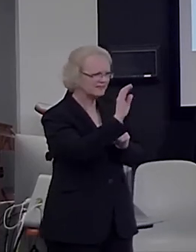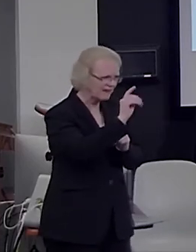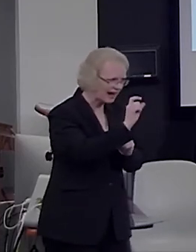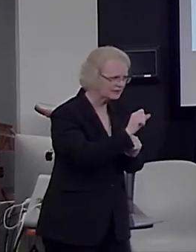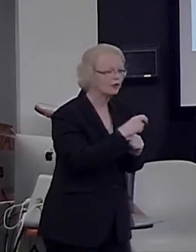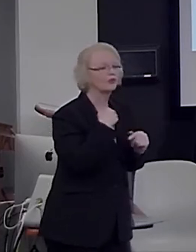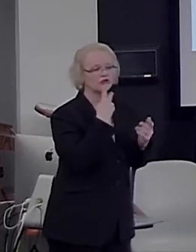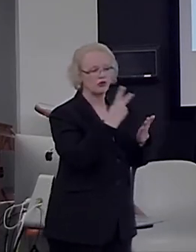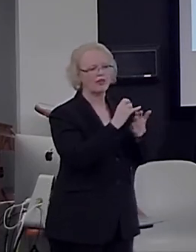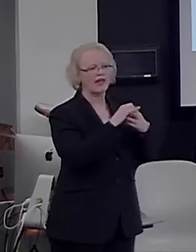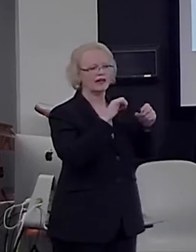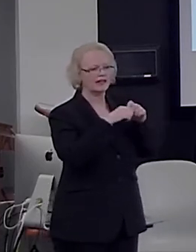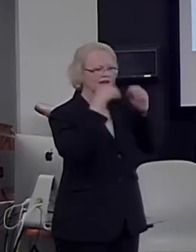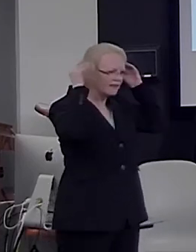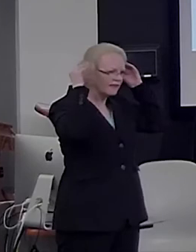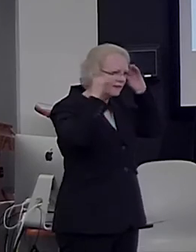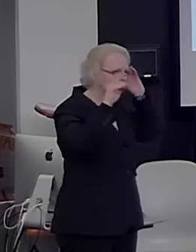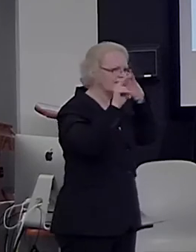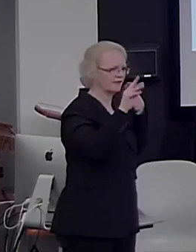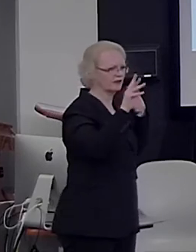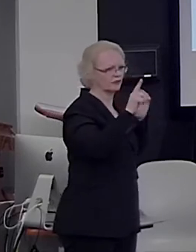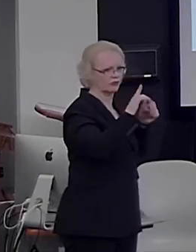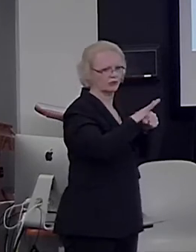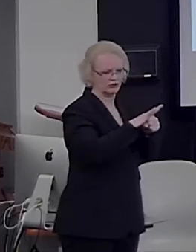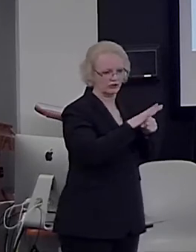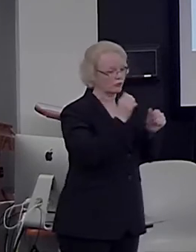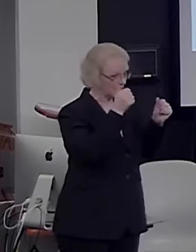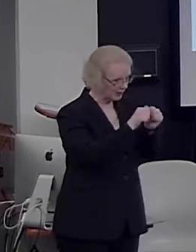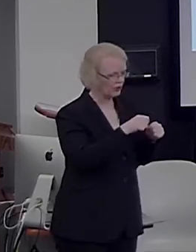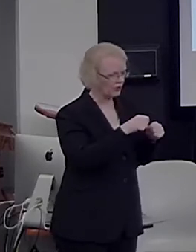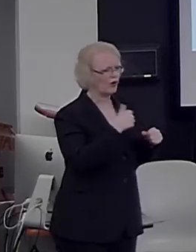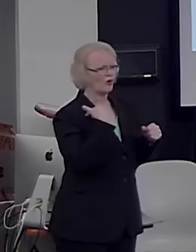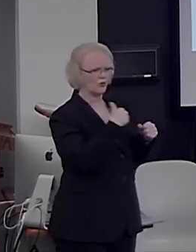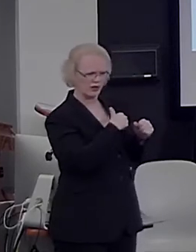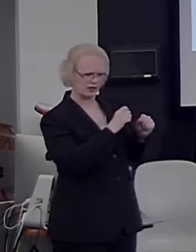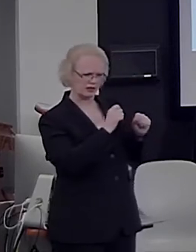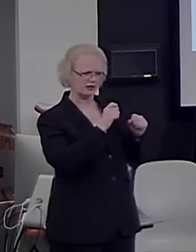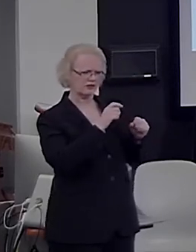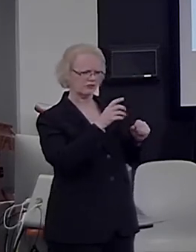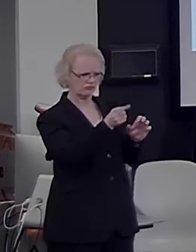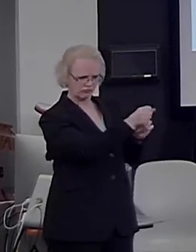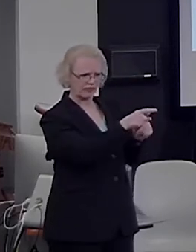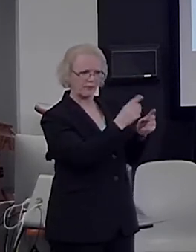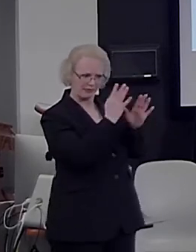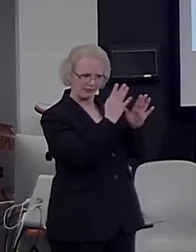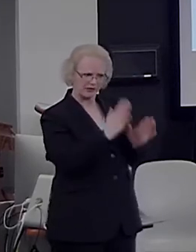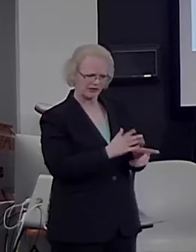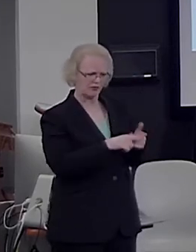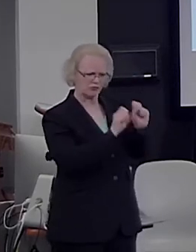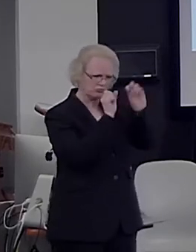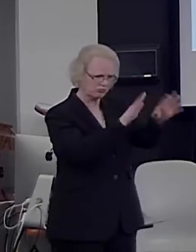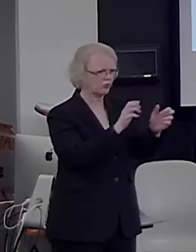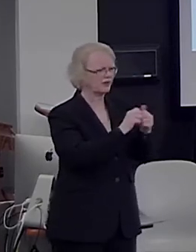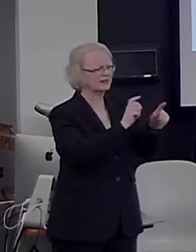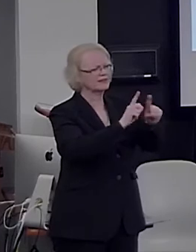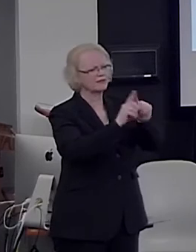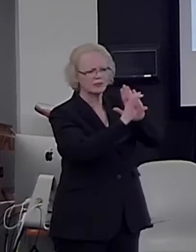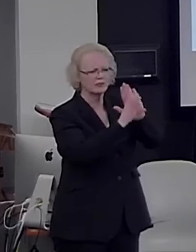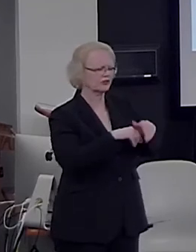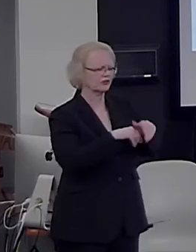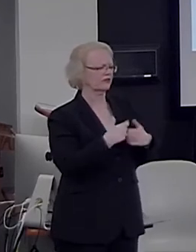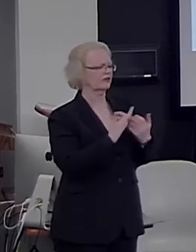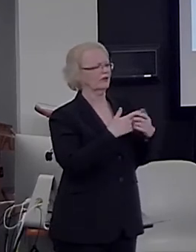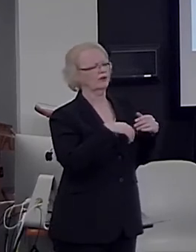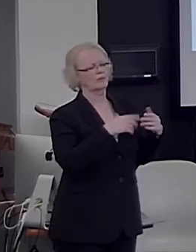ventral visual system. Here, you remember, we bombarded these mathematicians with all sorts of images, checkers, faces, bodies,